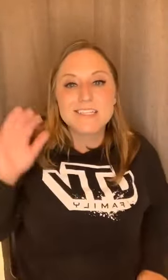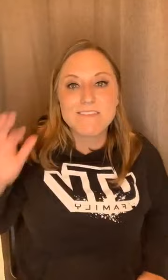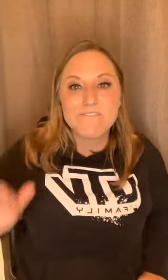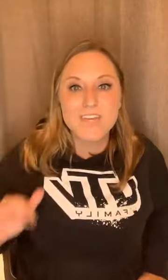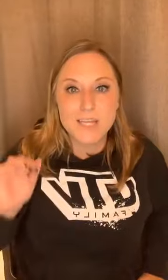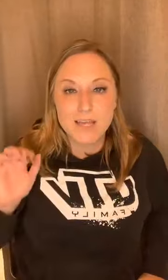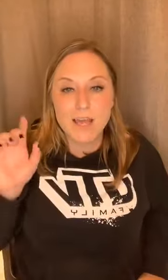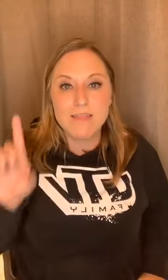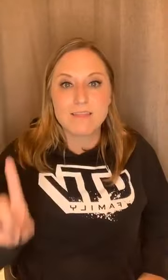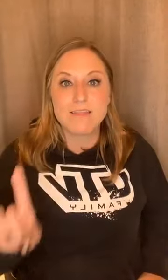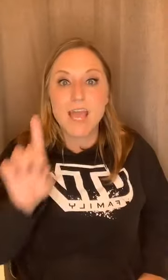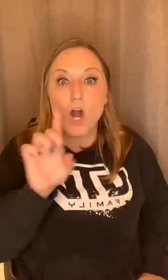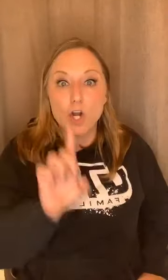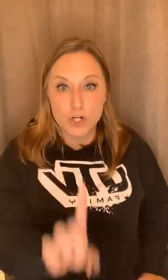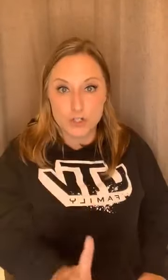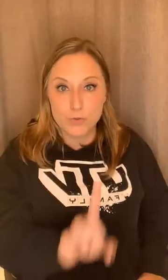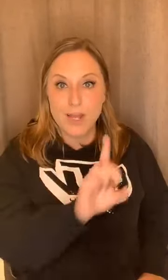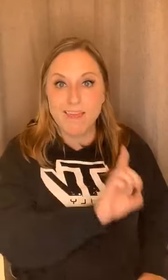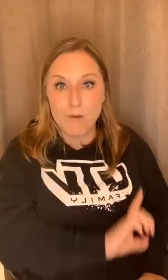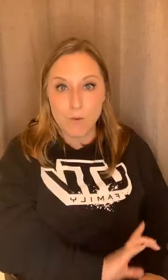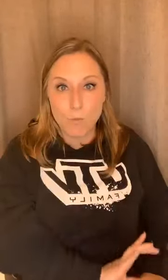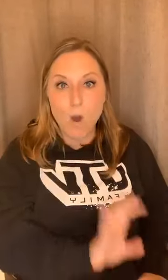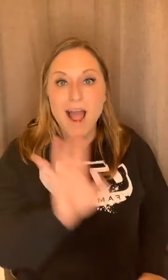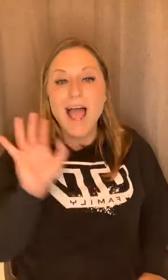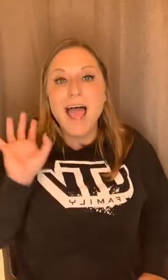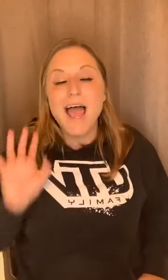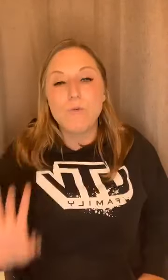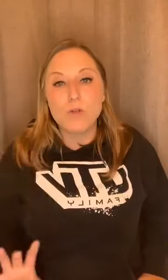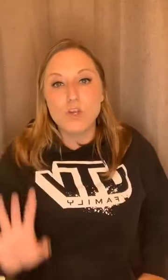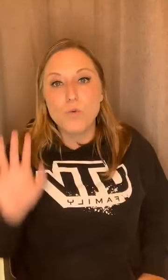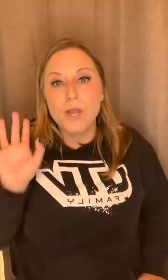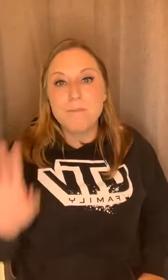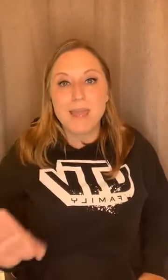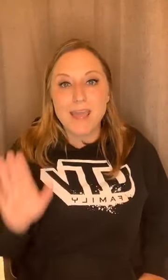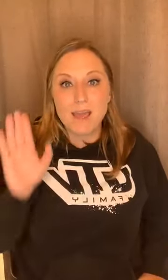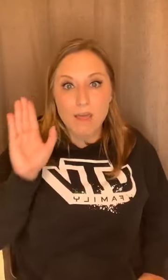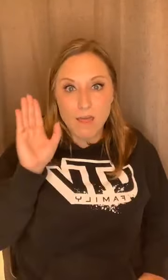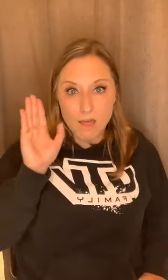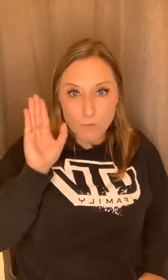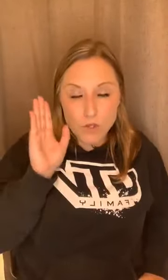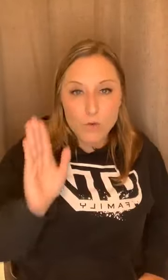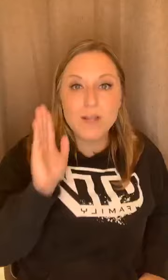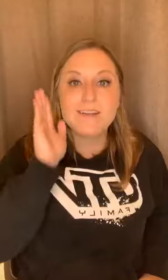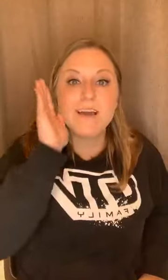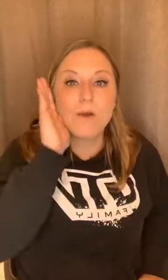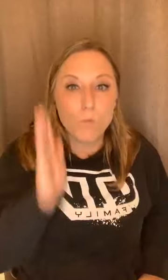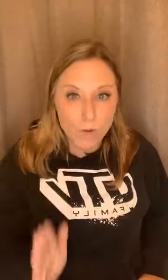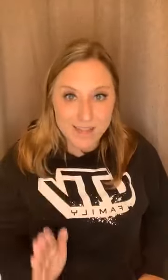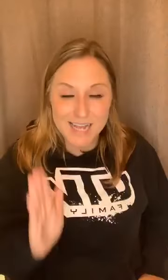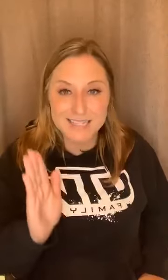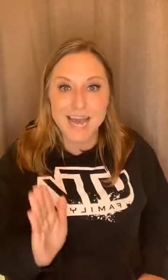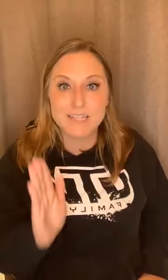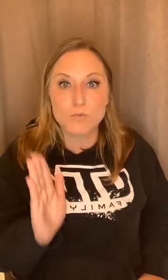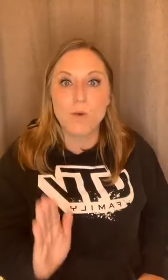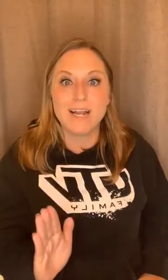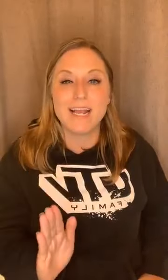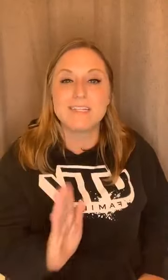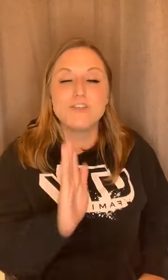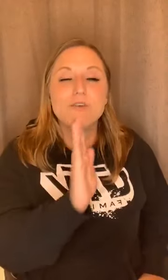the feeling that they are exuding that we want. And when you can make, when you can realize that's what it is, and you can